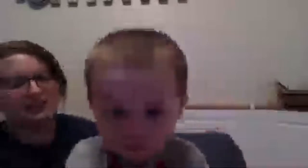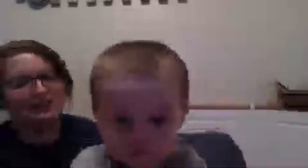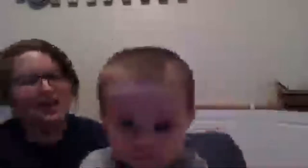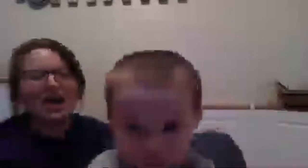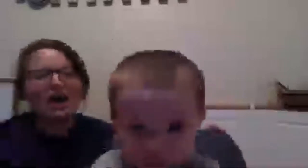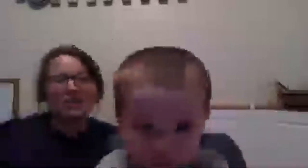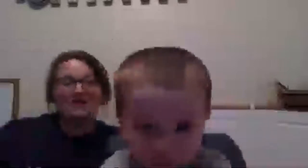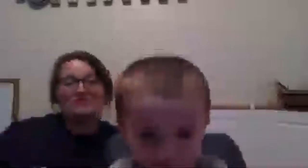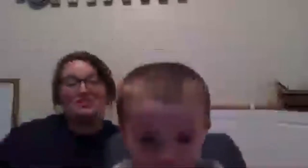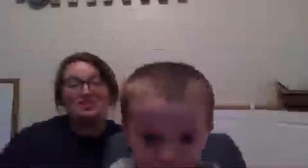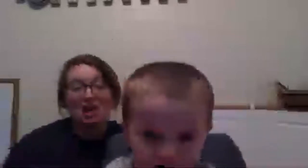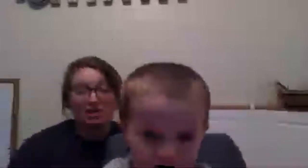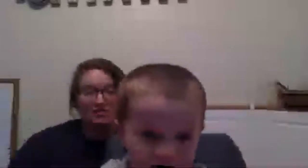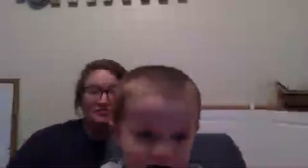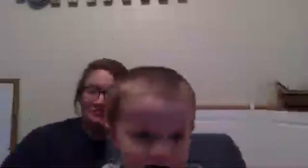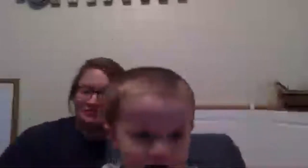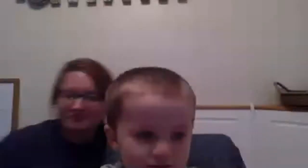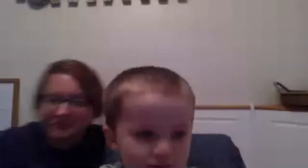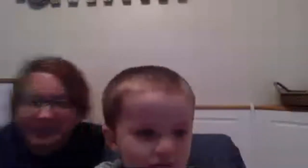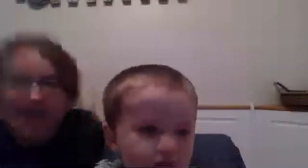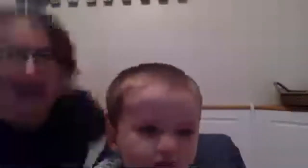okay so um